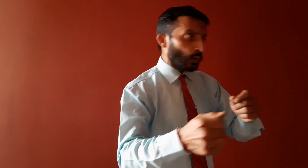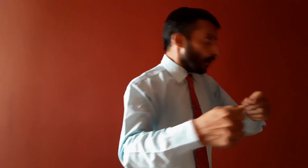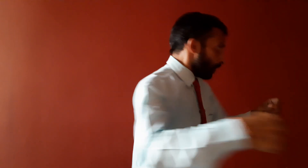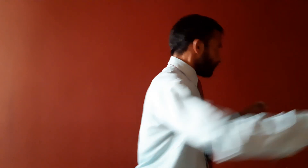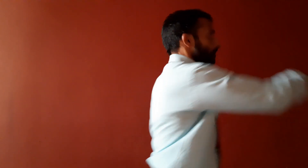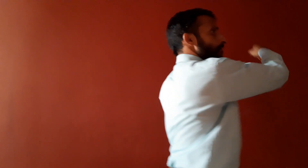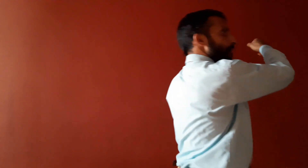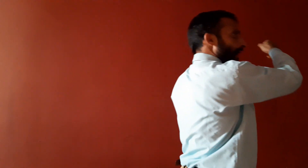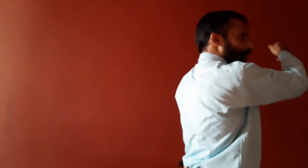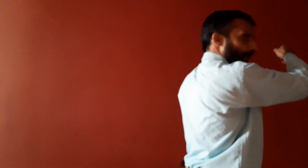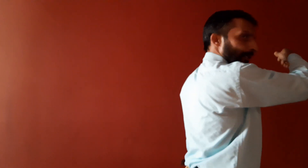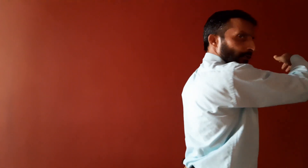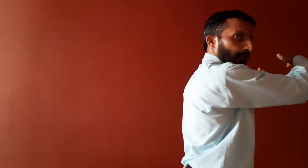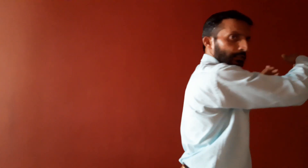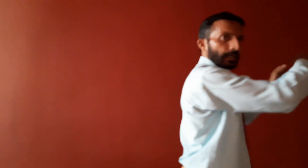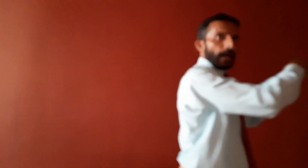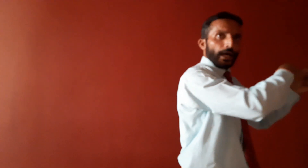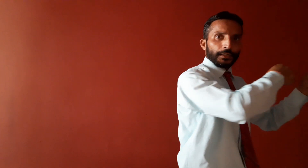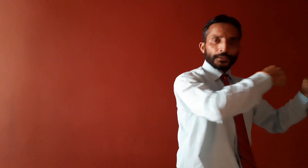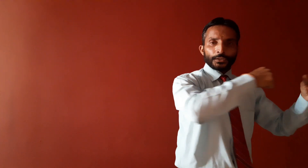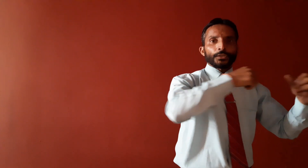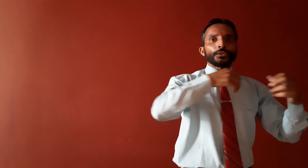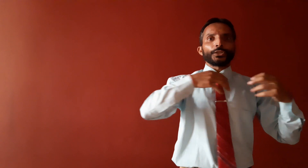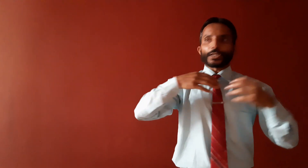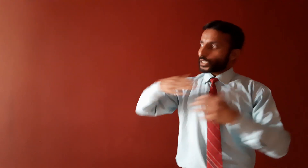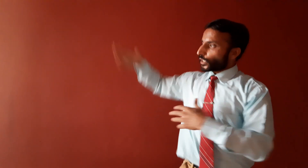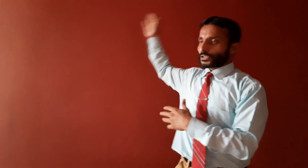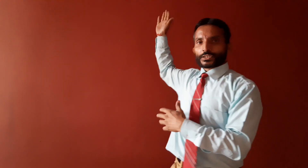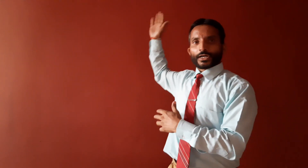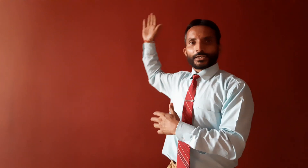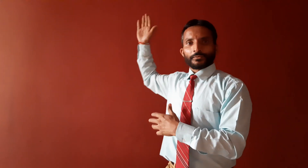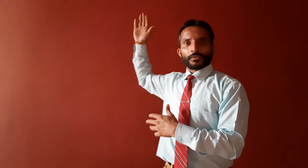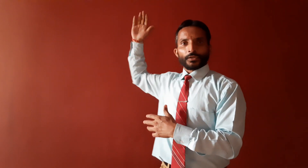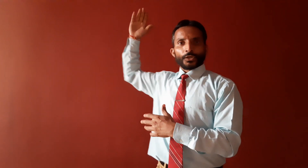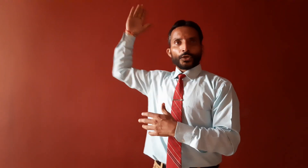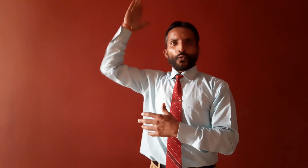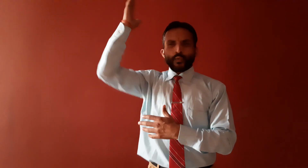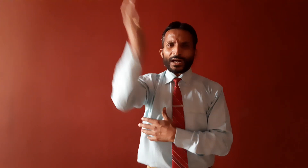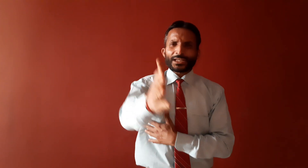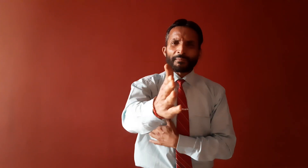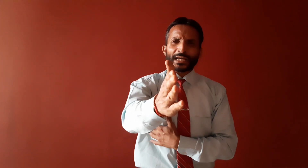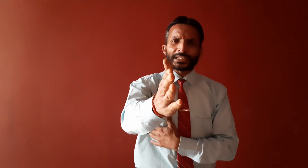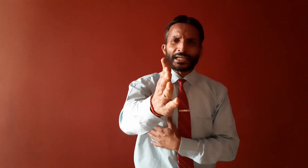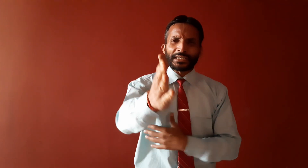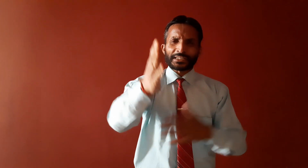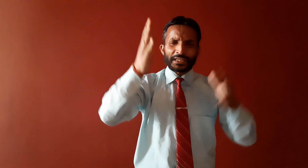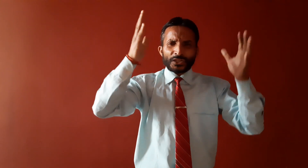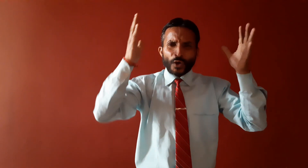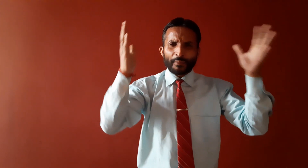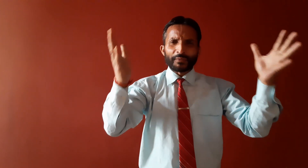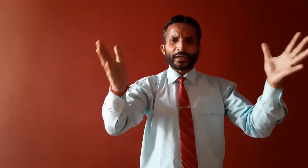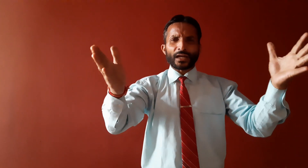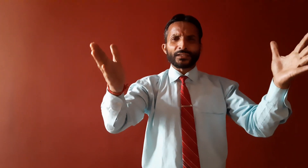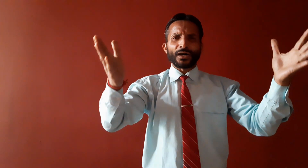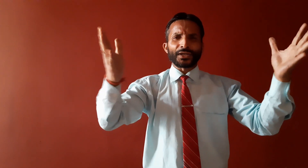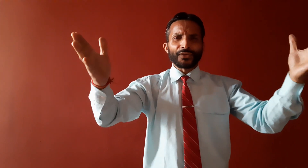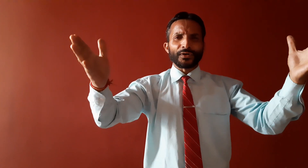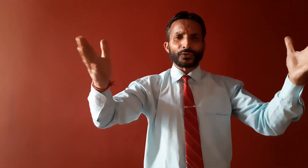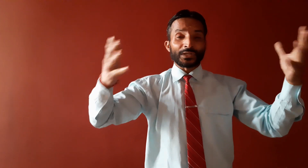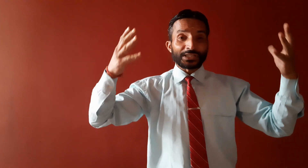back side turn and they run other side. What is the message Swami Vivekananda given to his